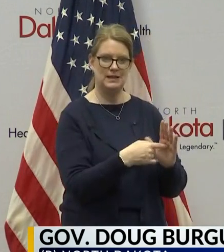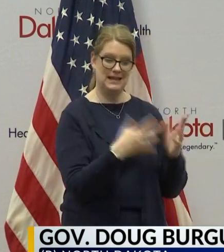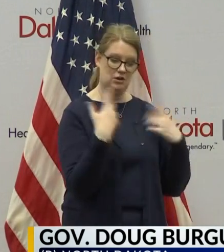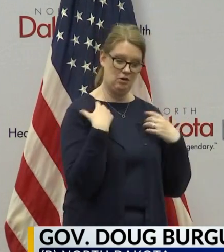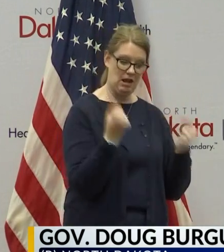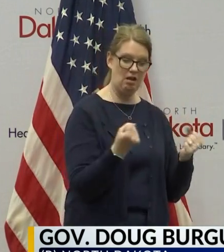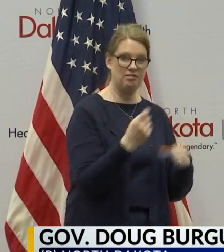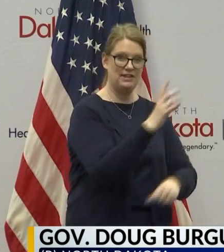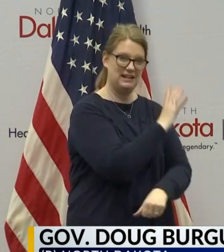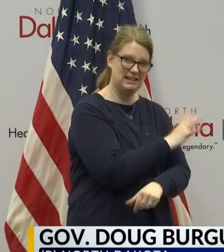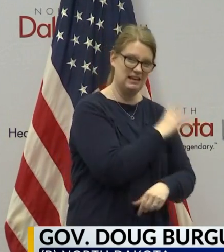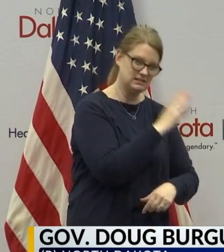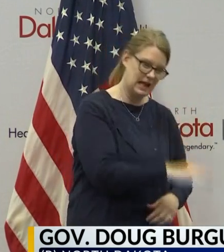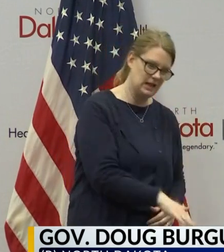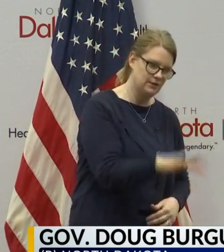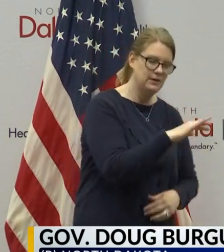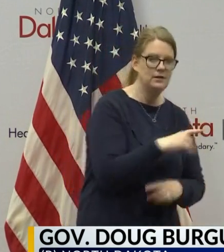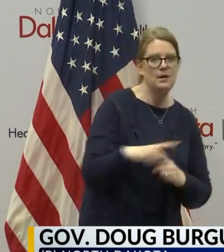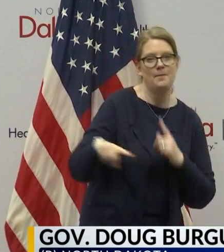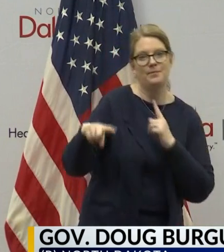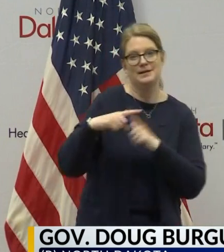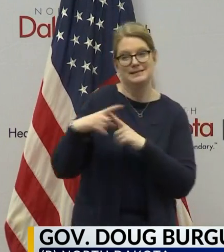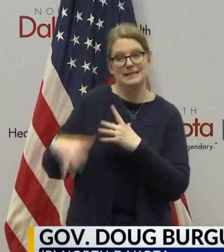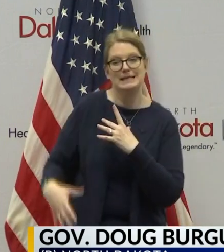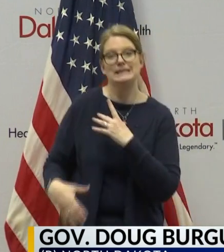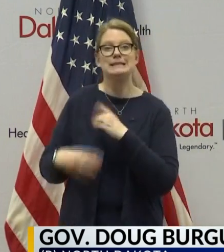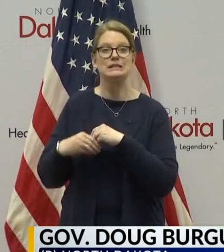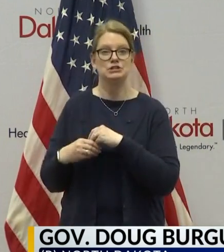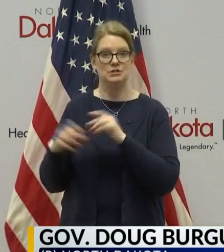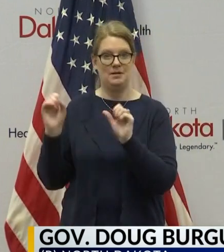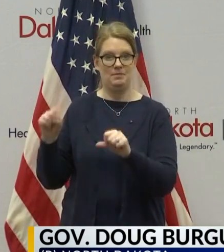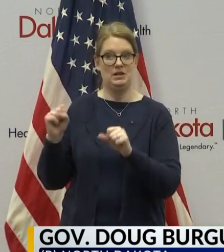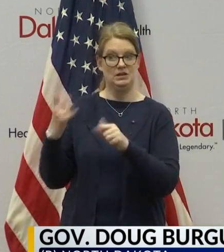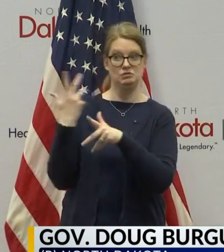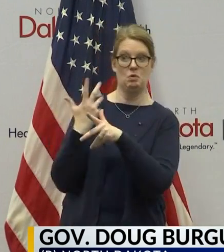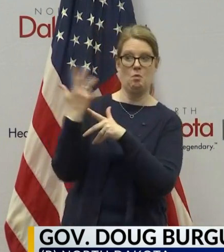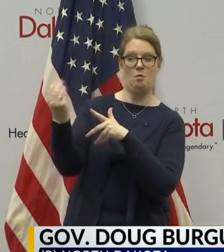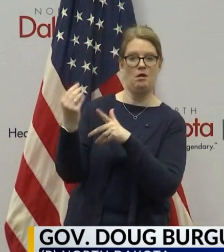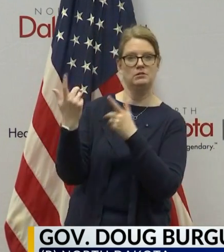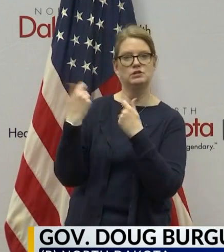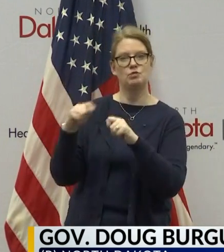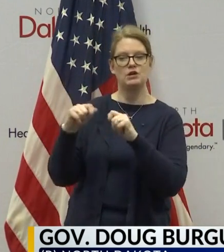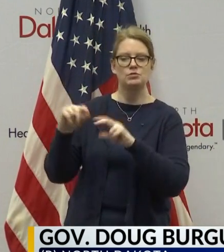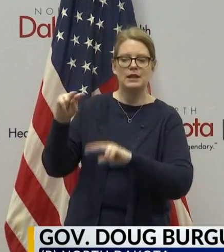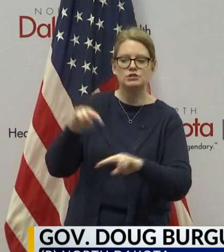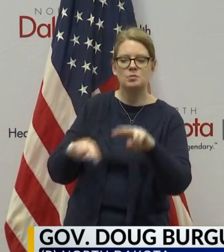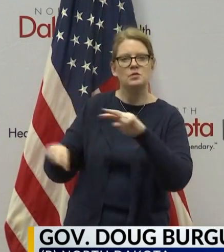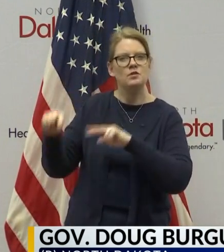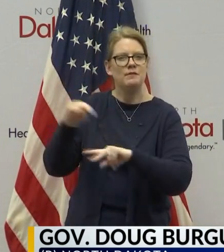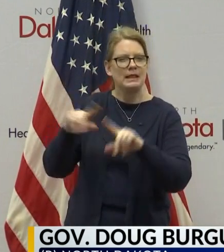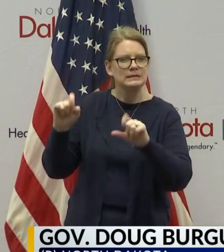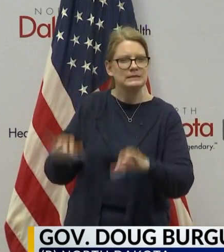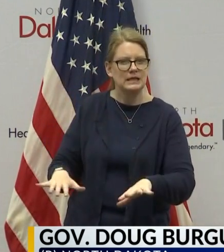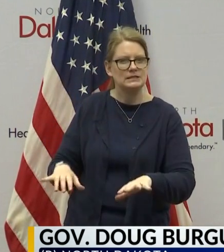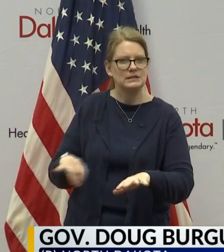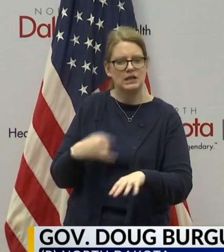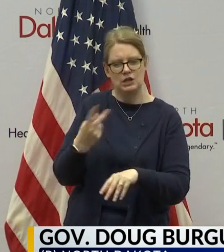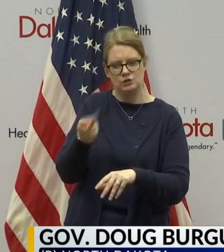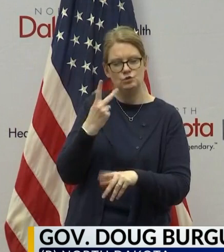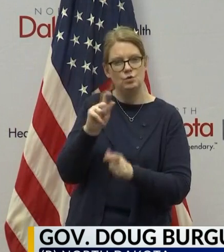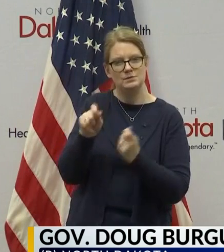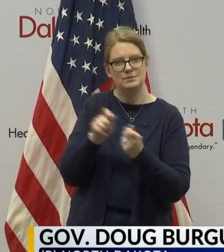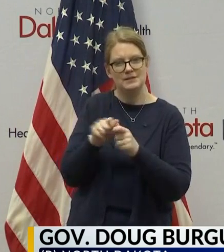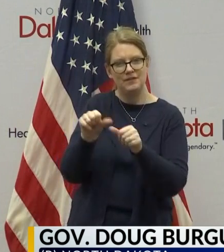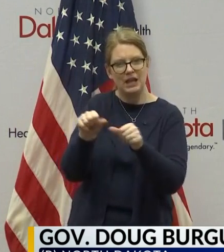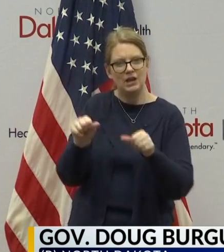health facilities around the state and have the extra capacity to be able to go out and try to do some surveillance testing in two targeted areas.